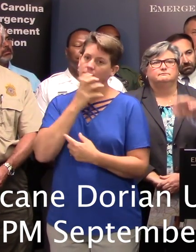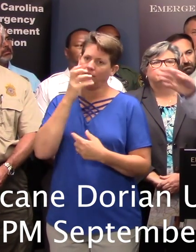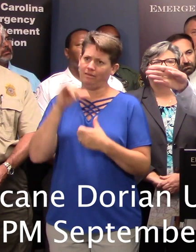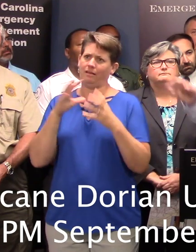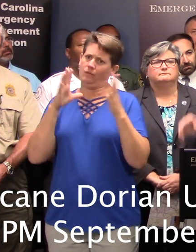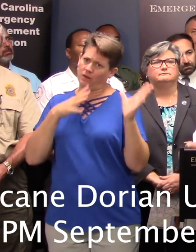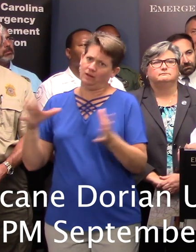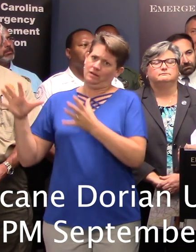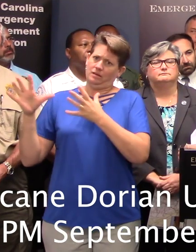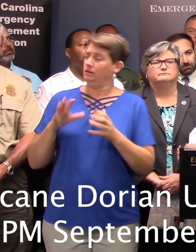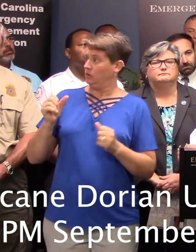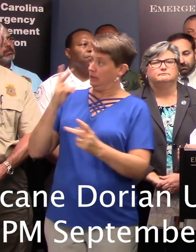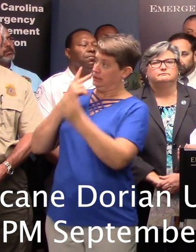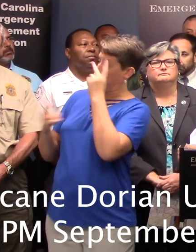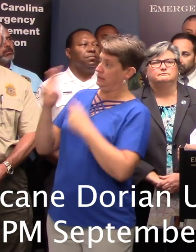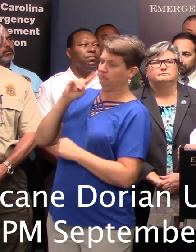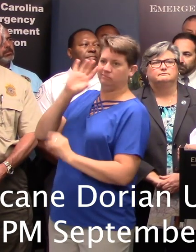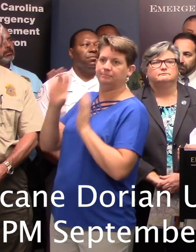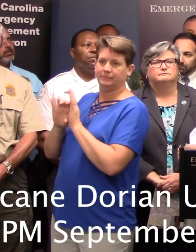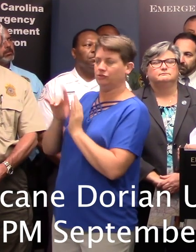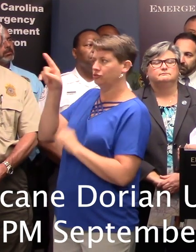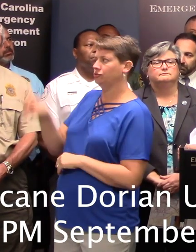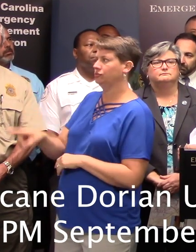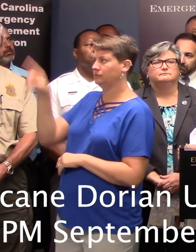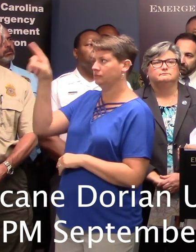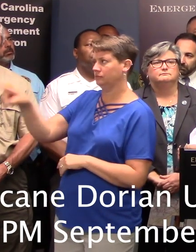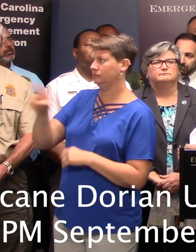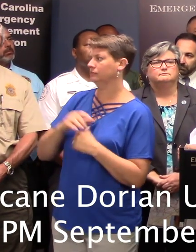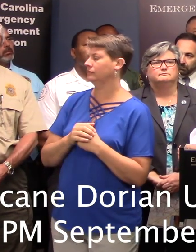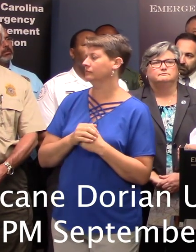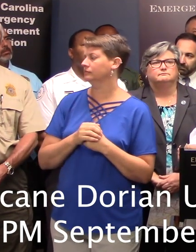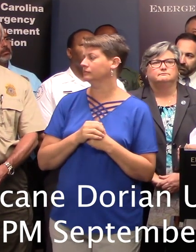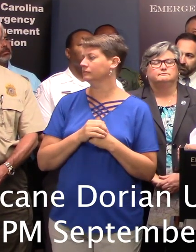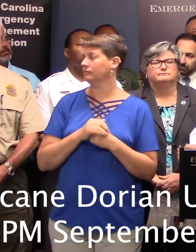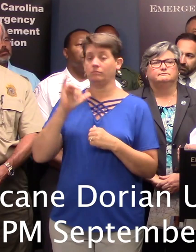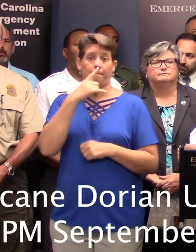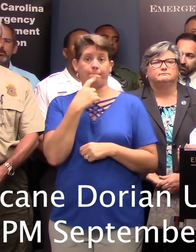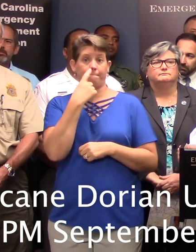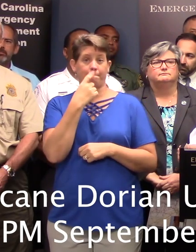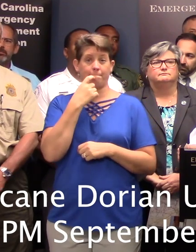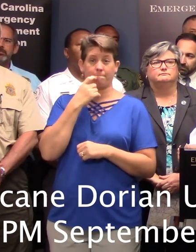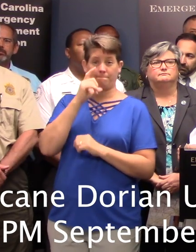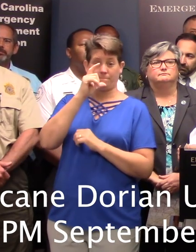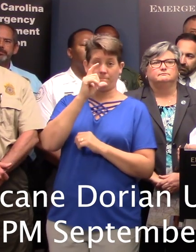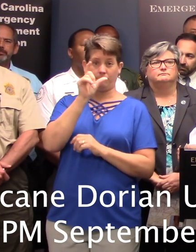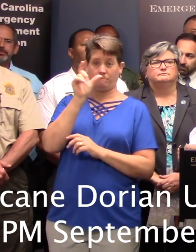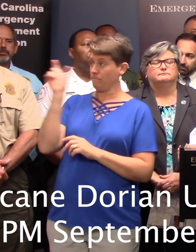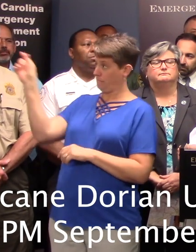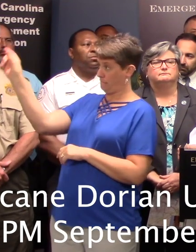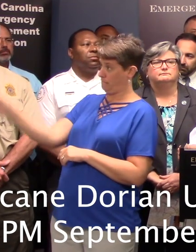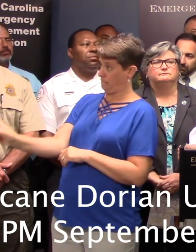lot of wind, and you can see from the forecast that the red area around Charleston,